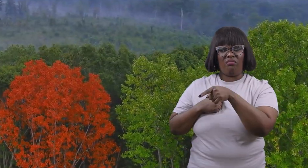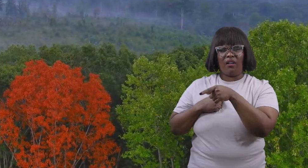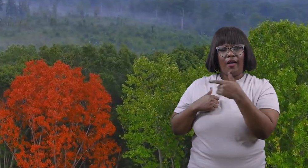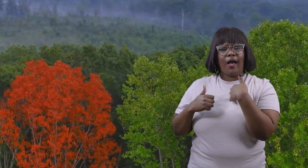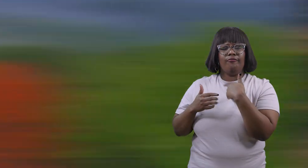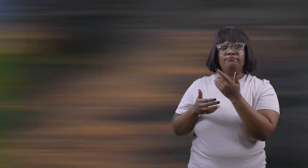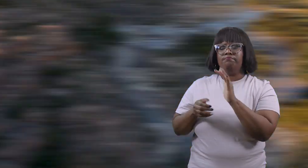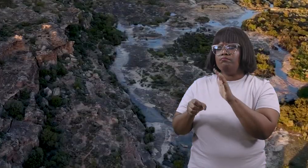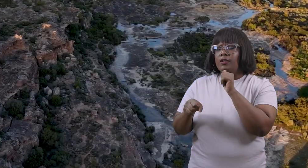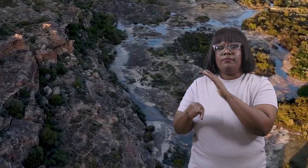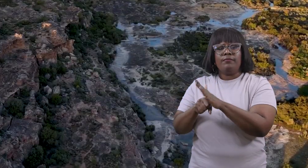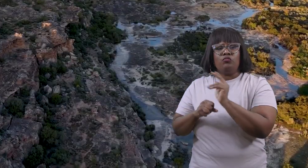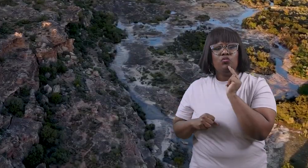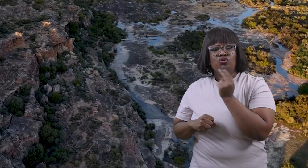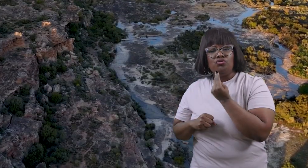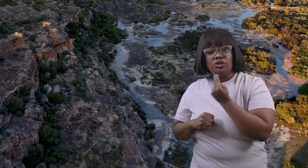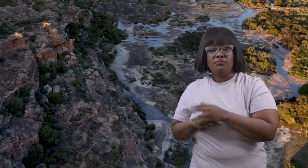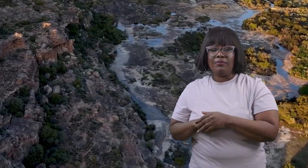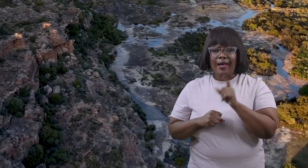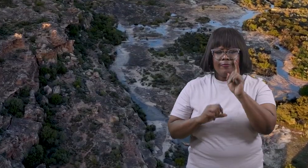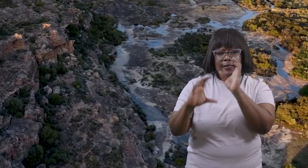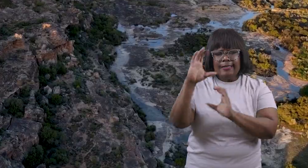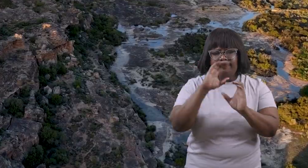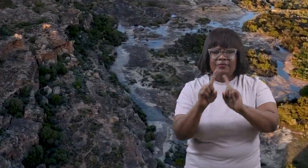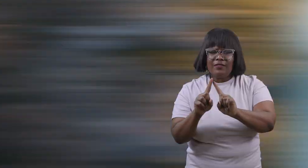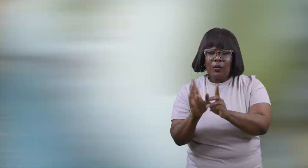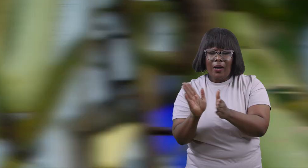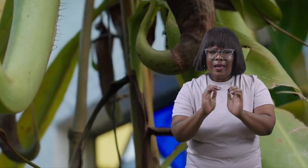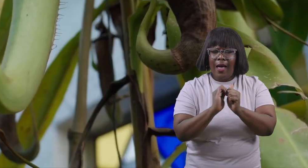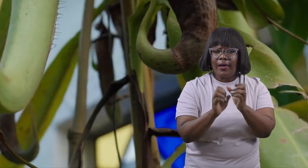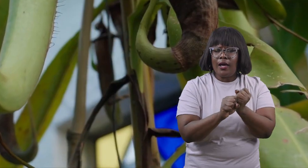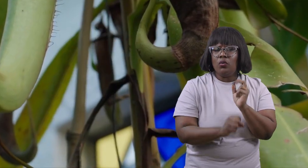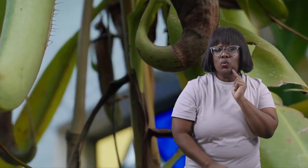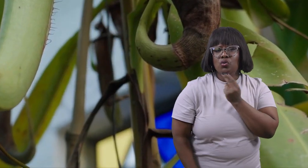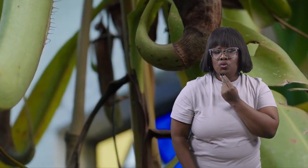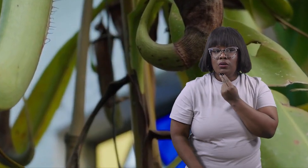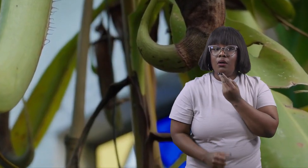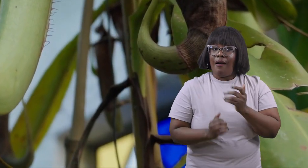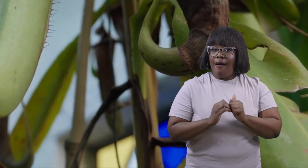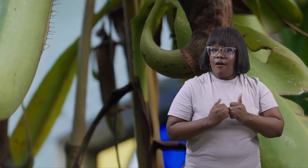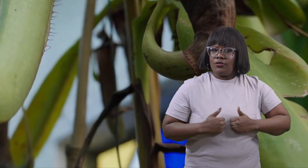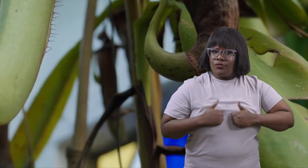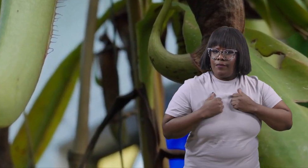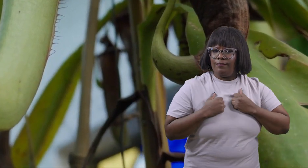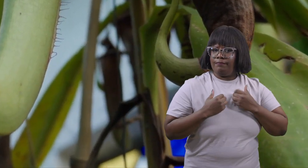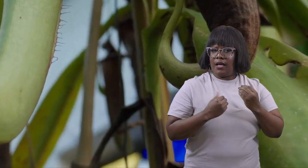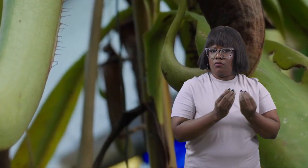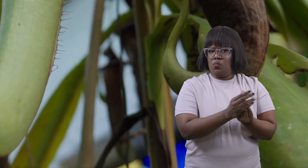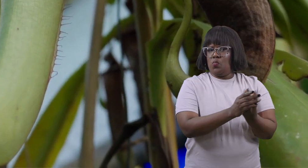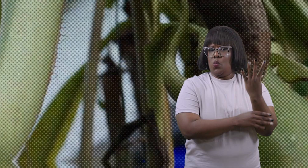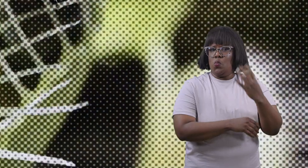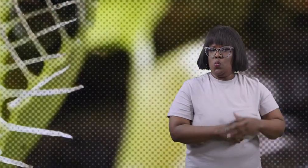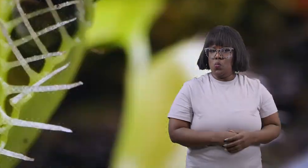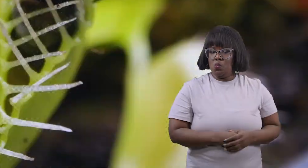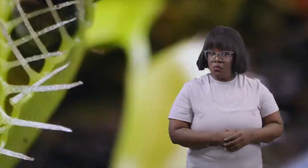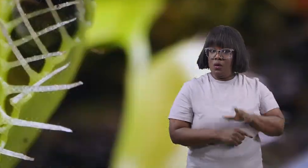is poor in nutrients so they have to find other ways to get the nutrients to grow and survive by catching